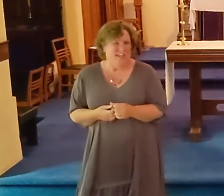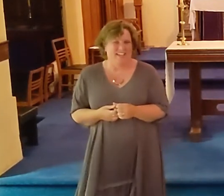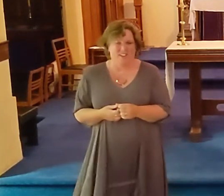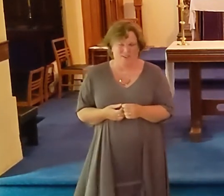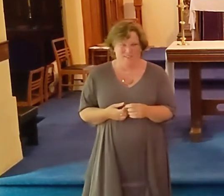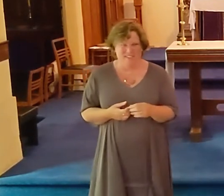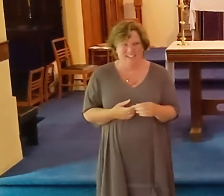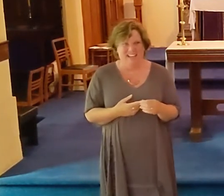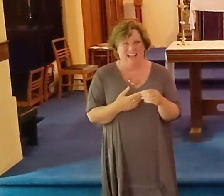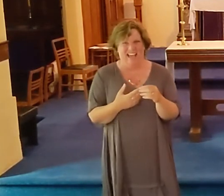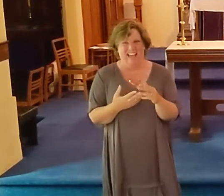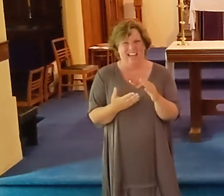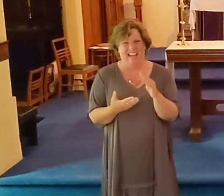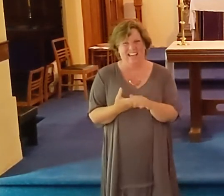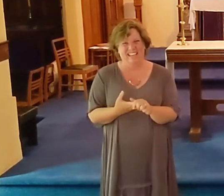Now you know.